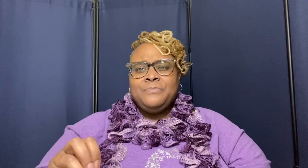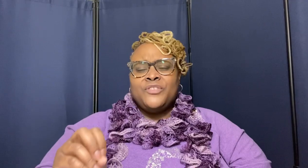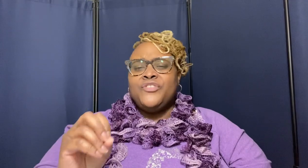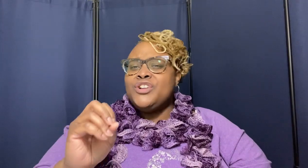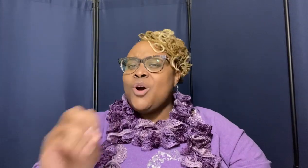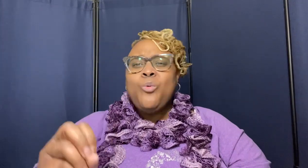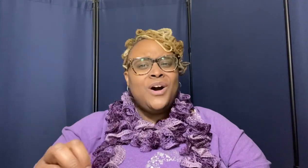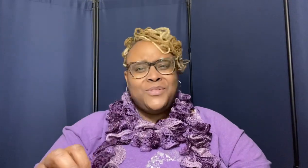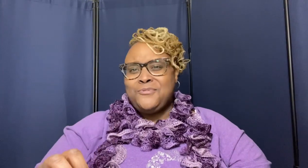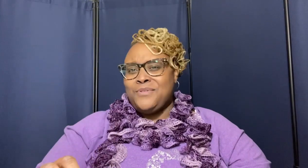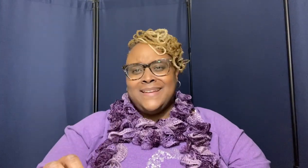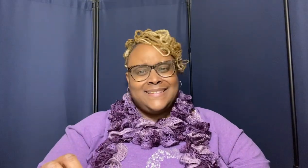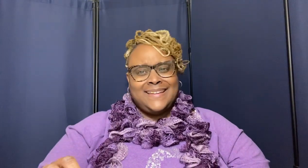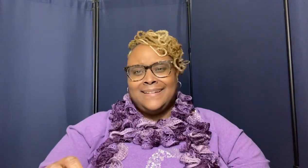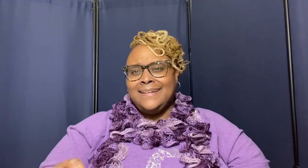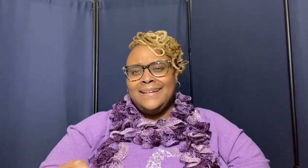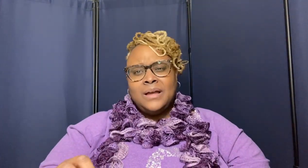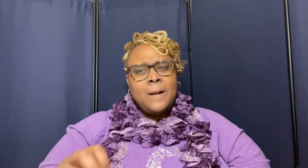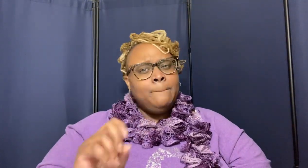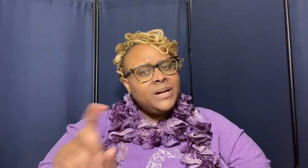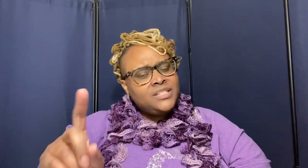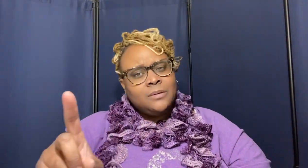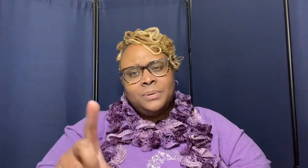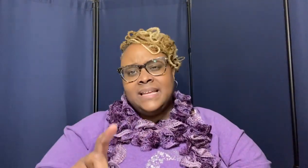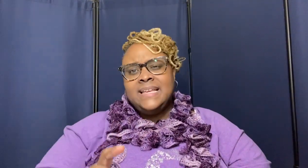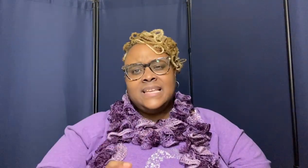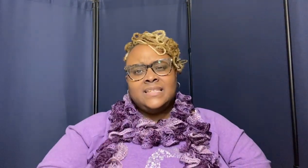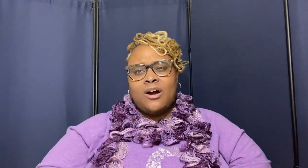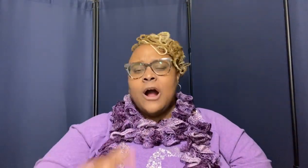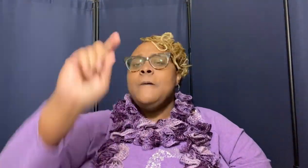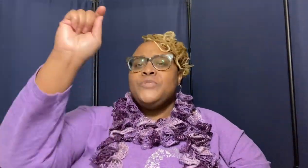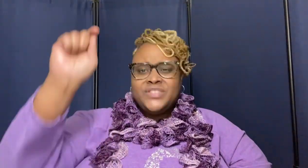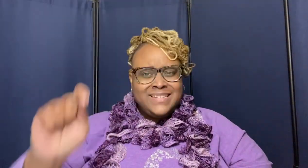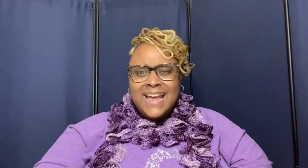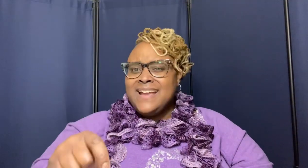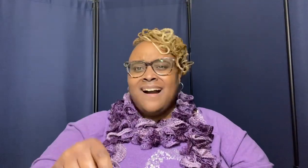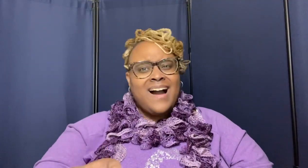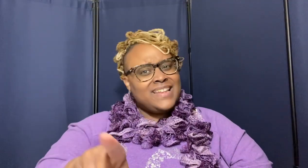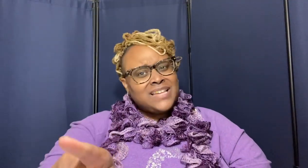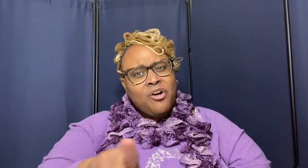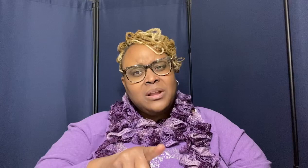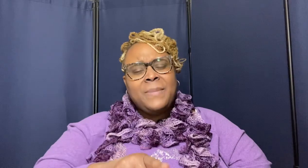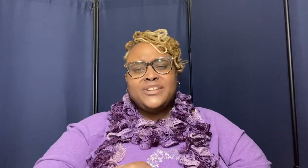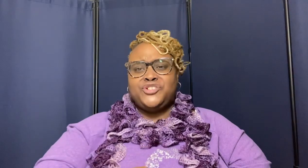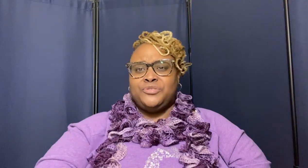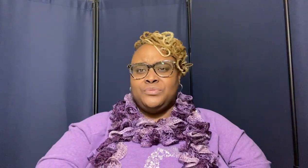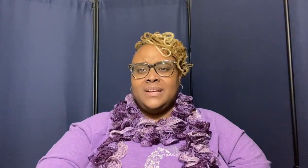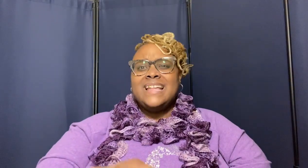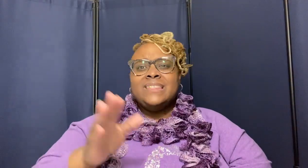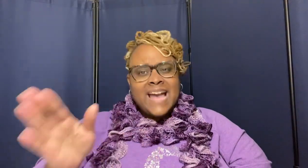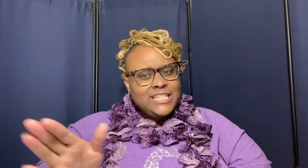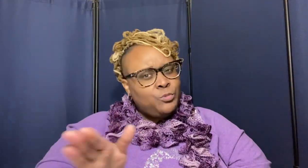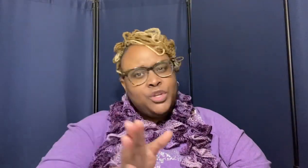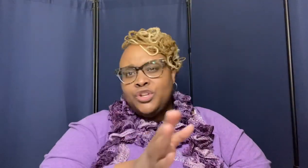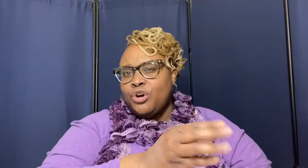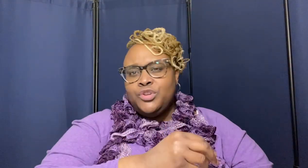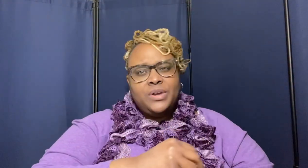for no other reason but to please his heart today god is all about you that's when you know you're